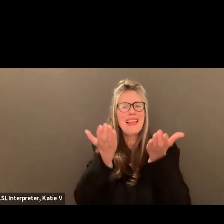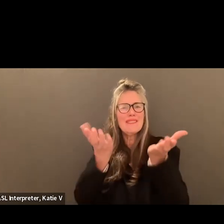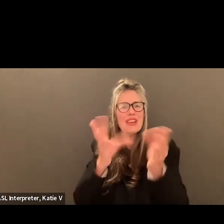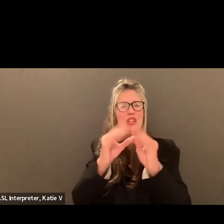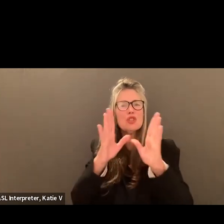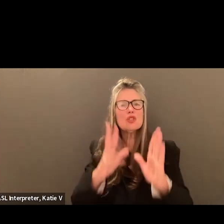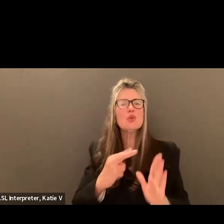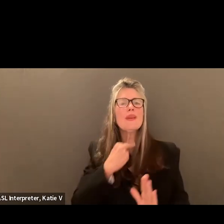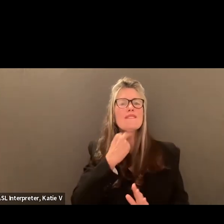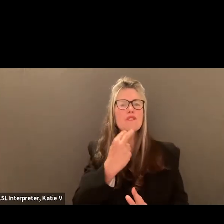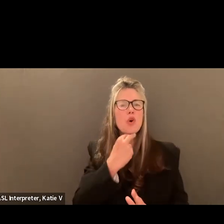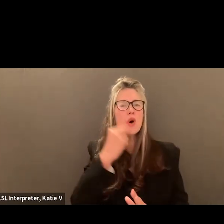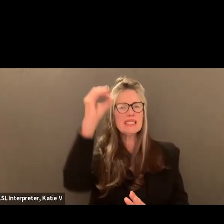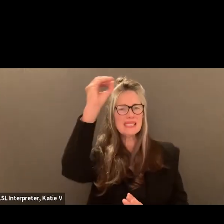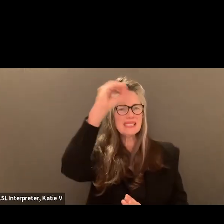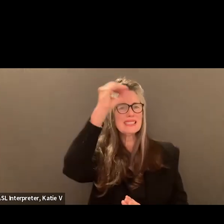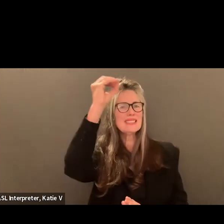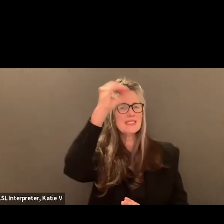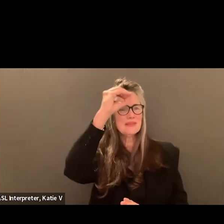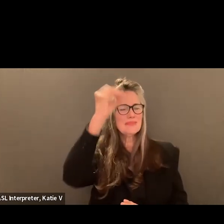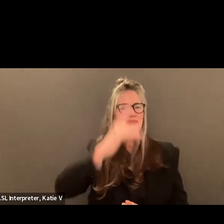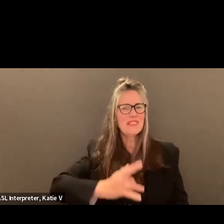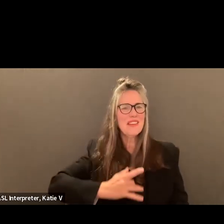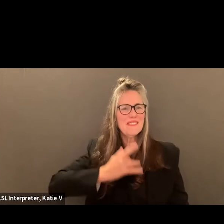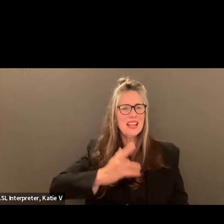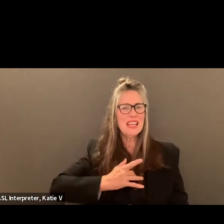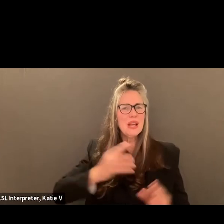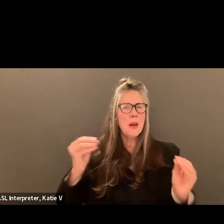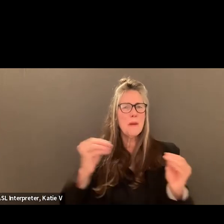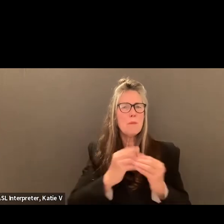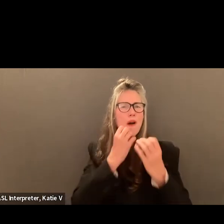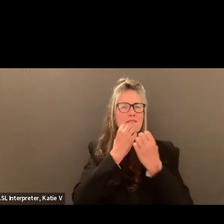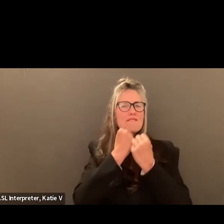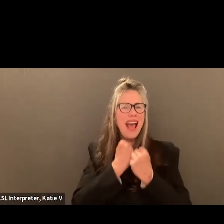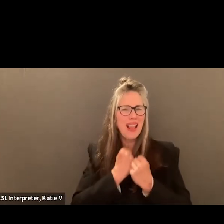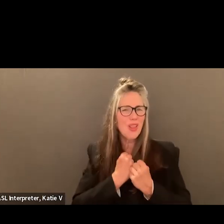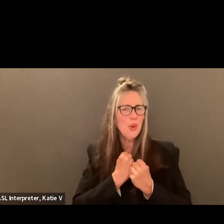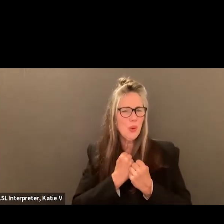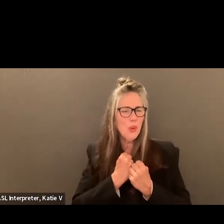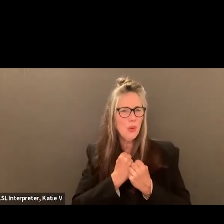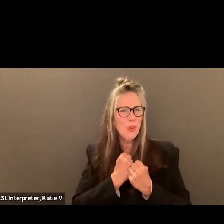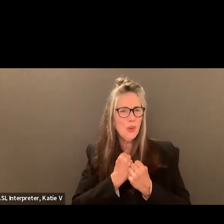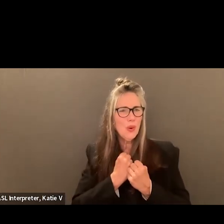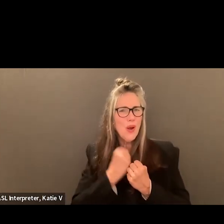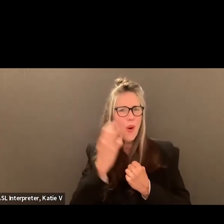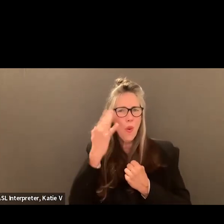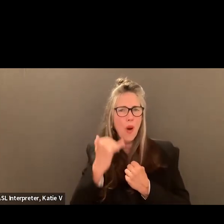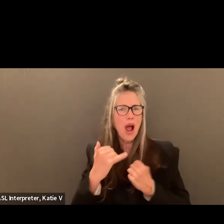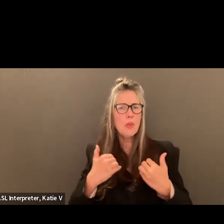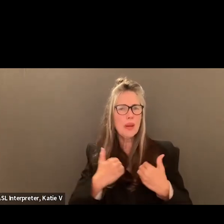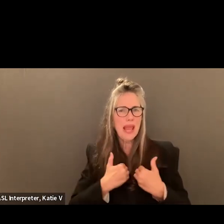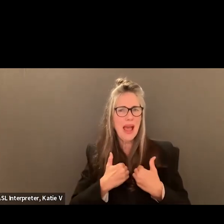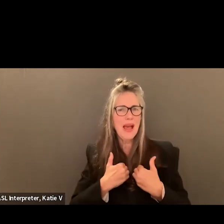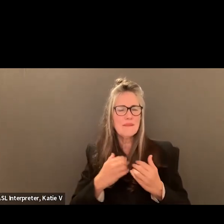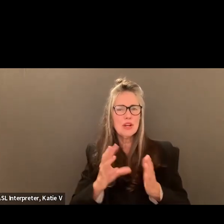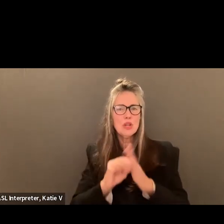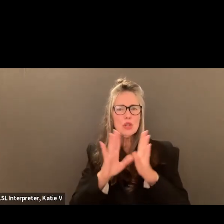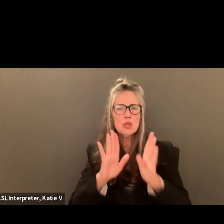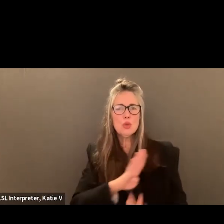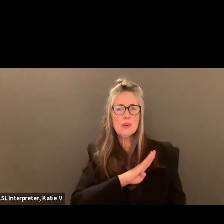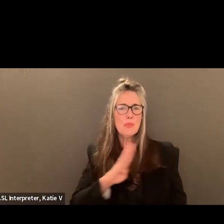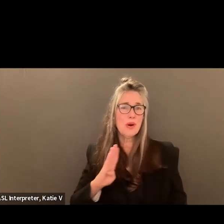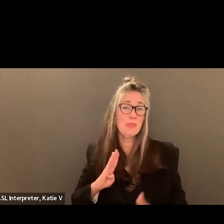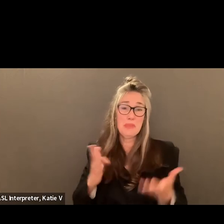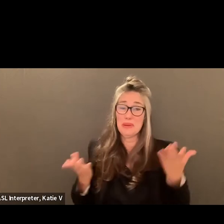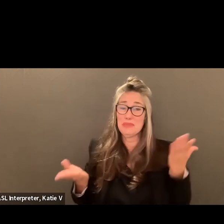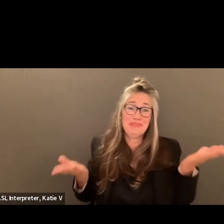that gets to the general value of, of why we have a student board member. Again,